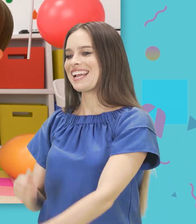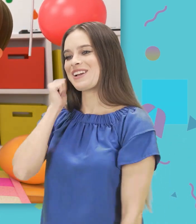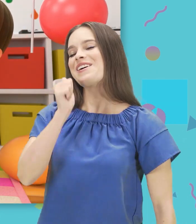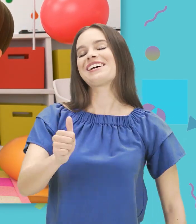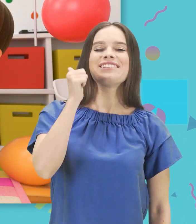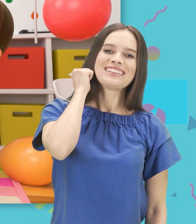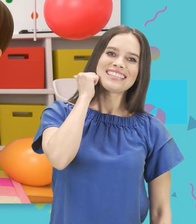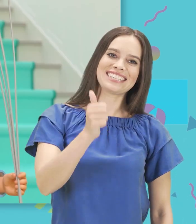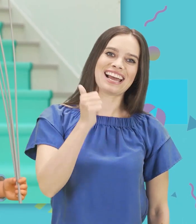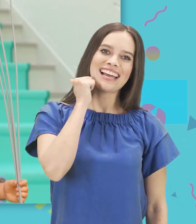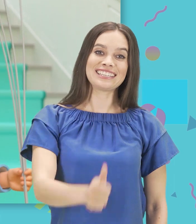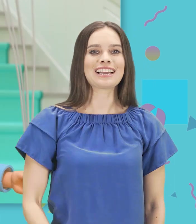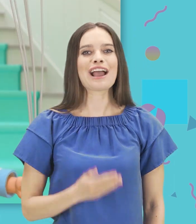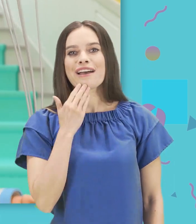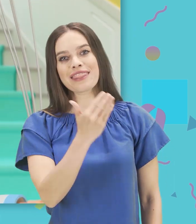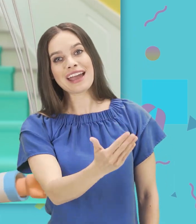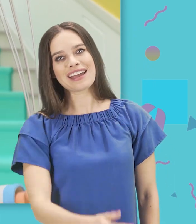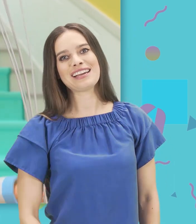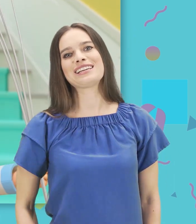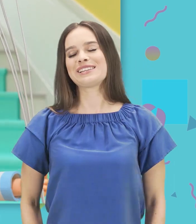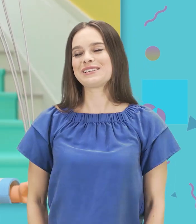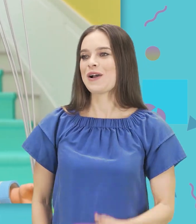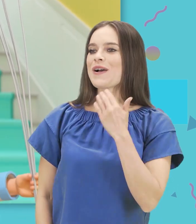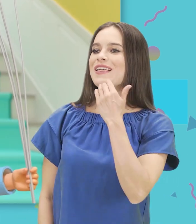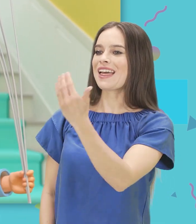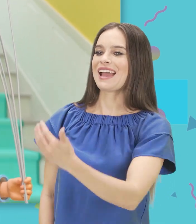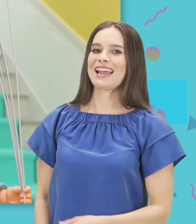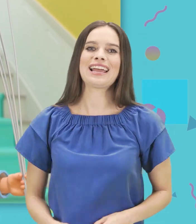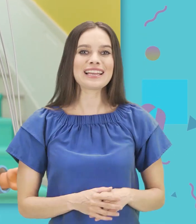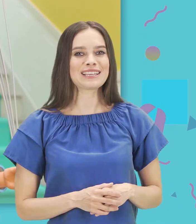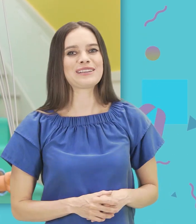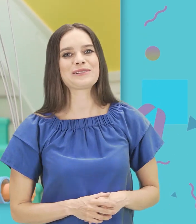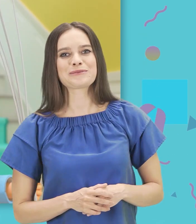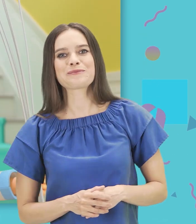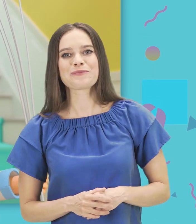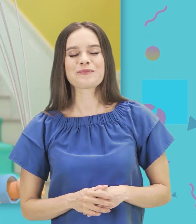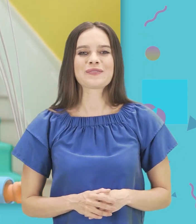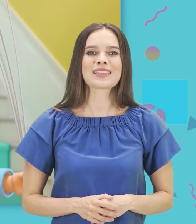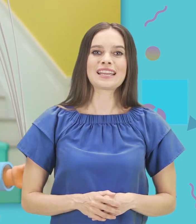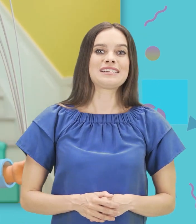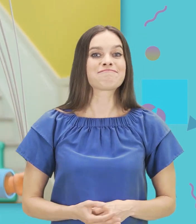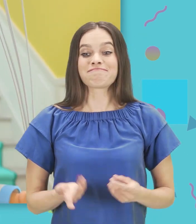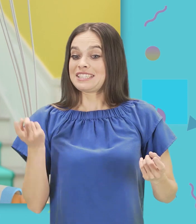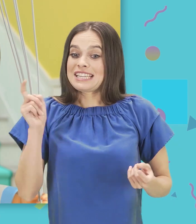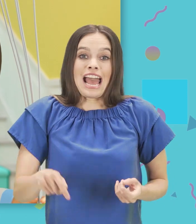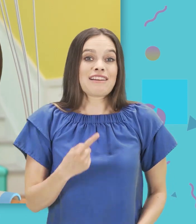day I want to thank you, thank you, I just want to